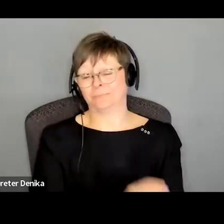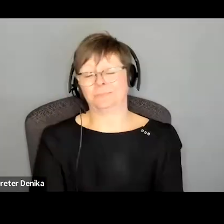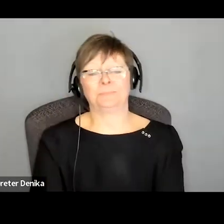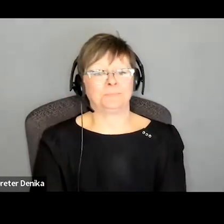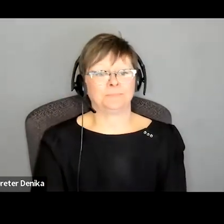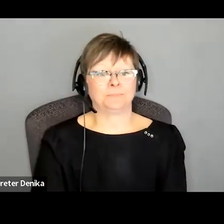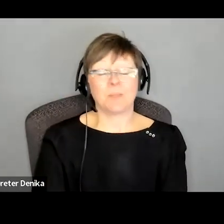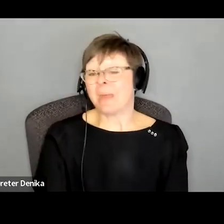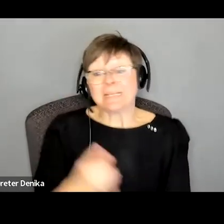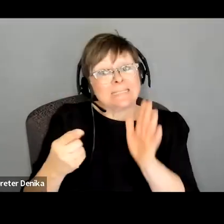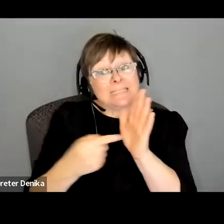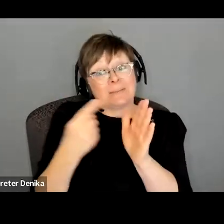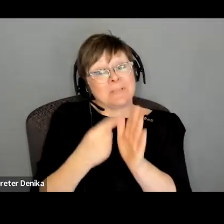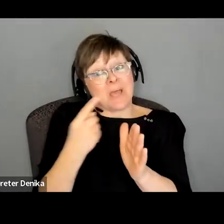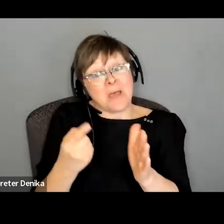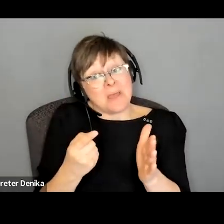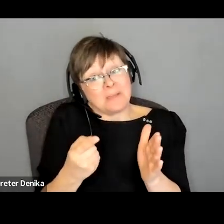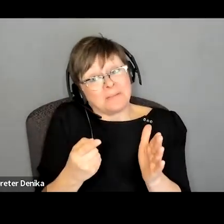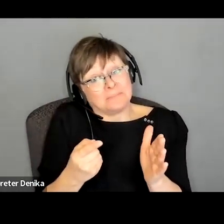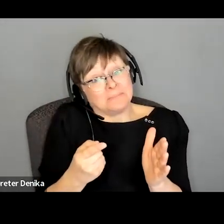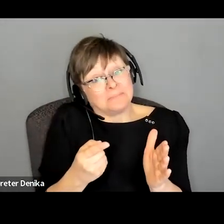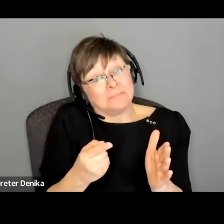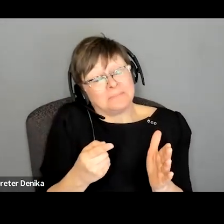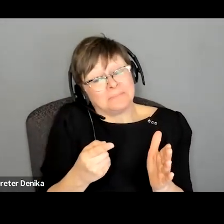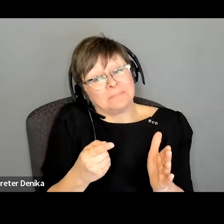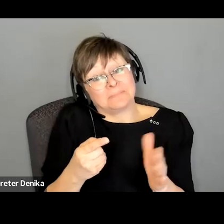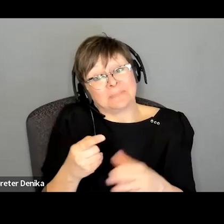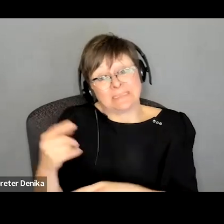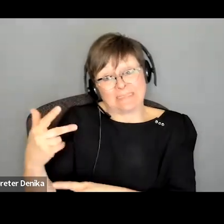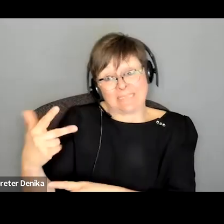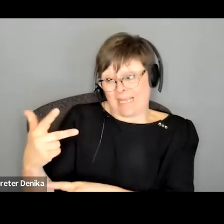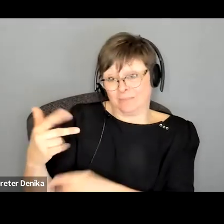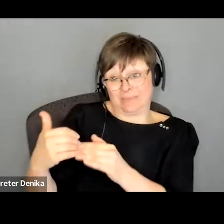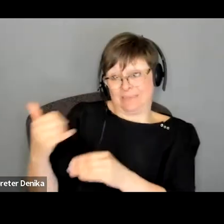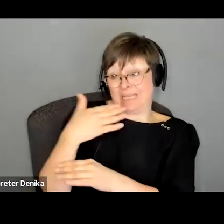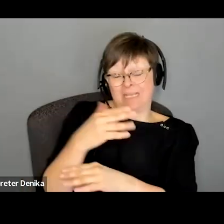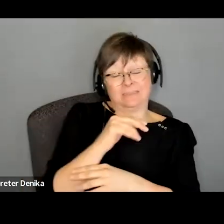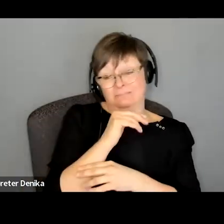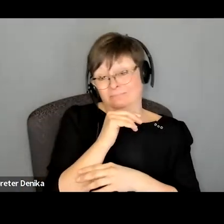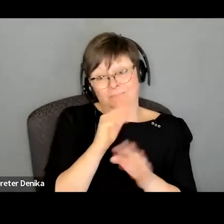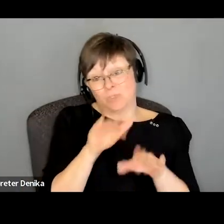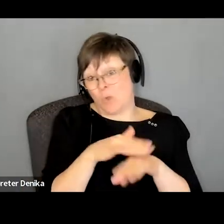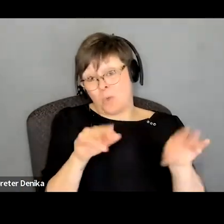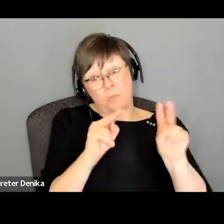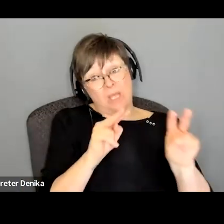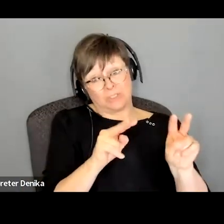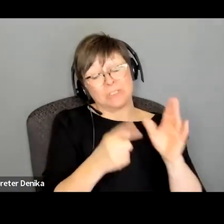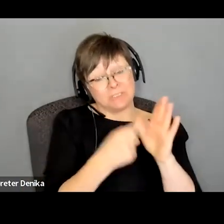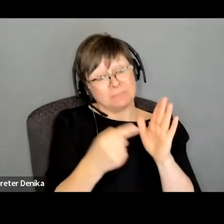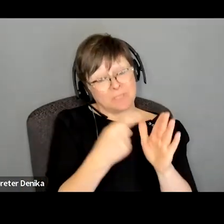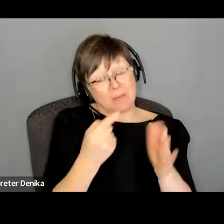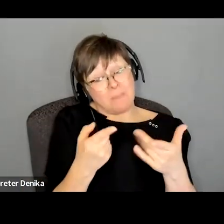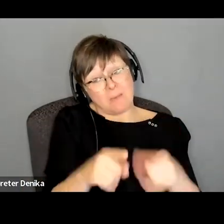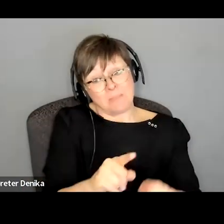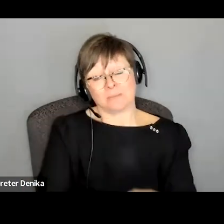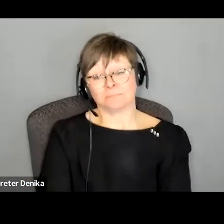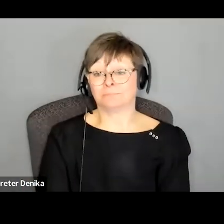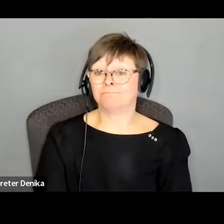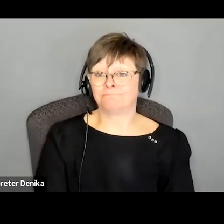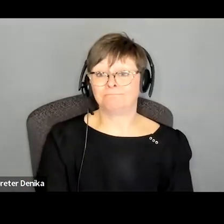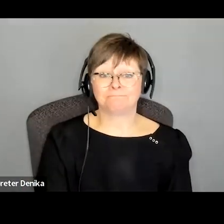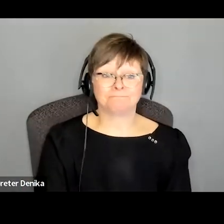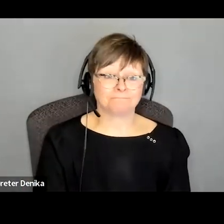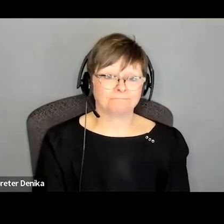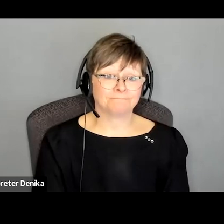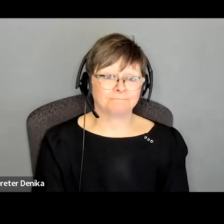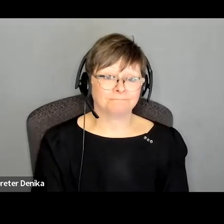sometimes things don't get watched i know i've seen that i've seen that yeah not necessarily even i mean you're talking